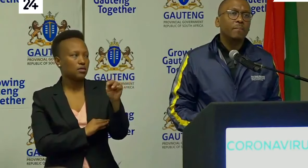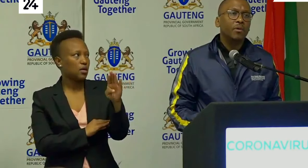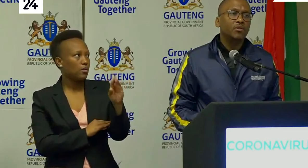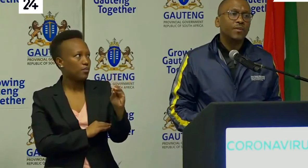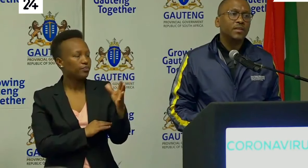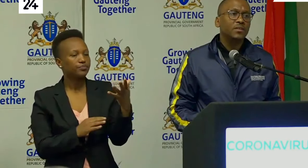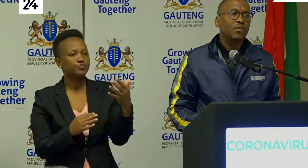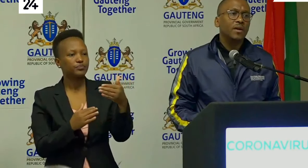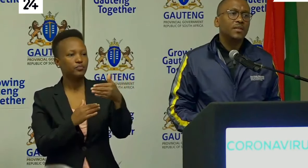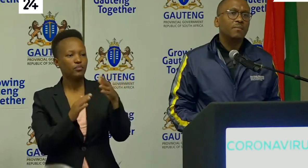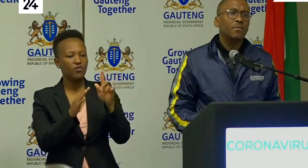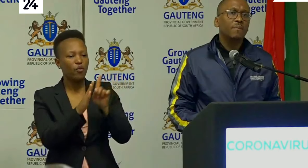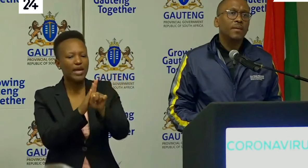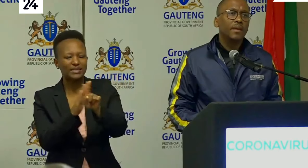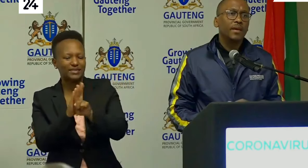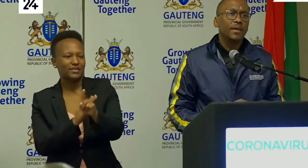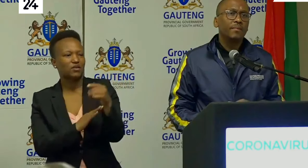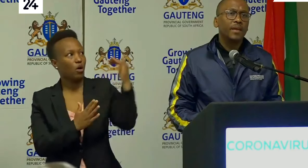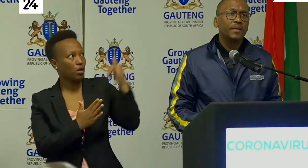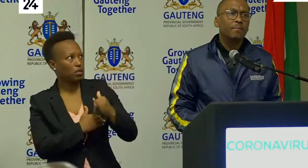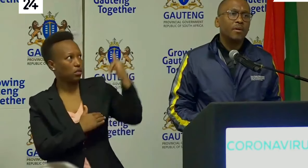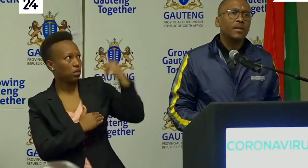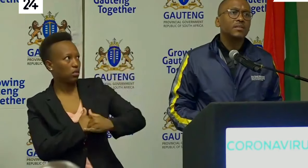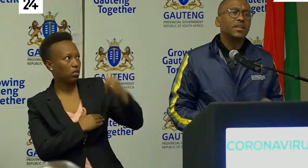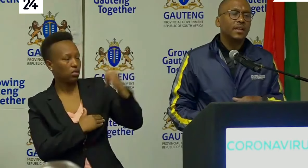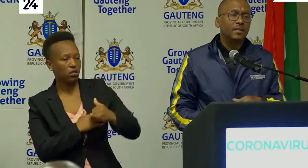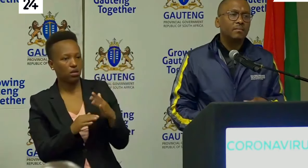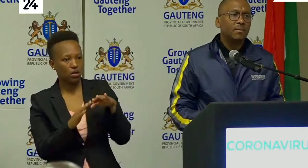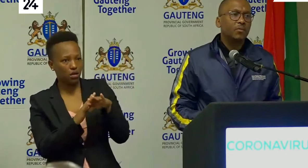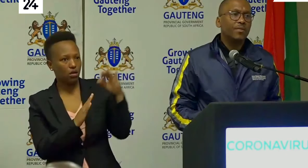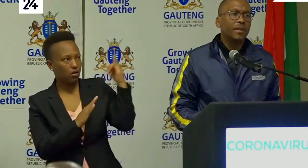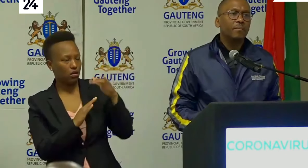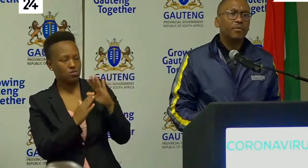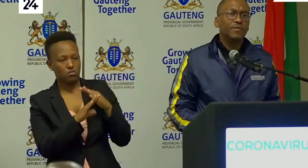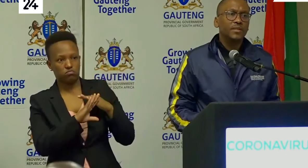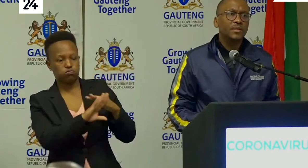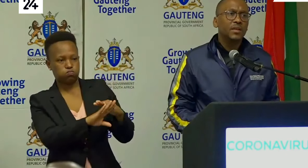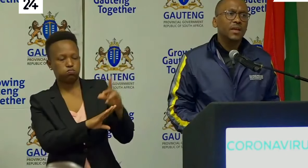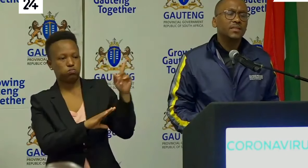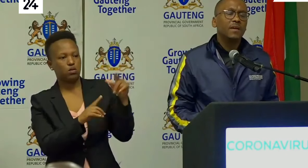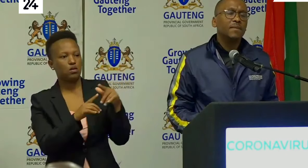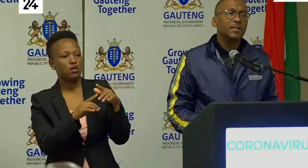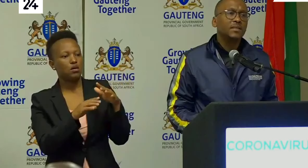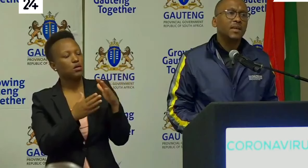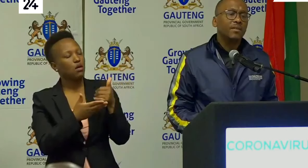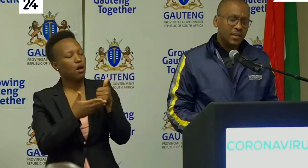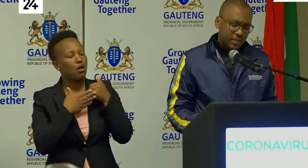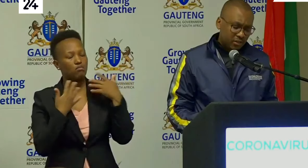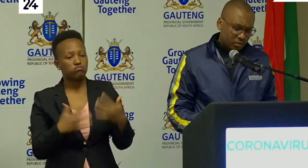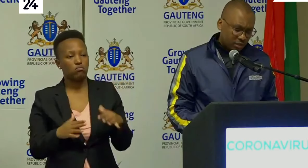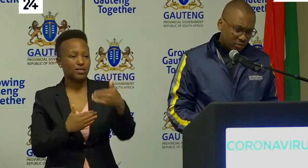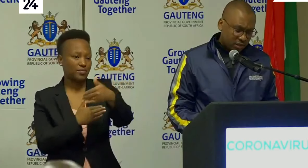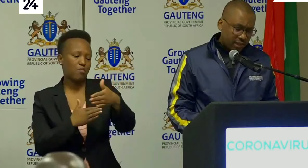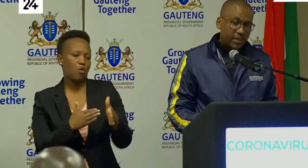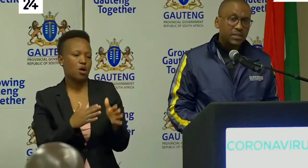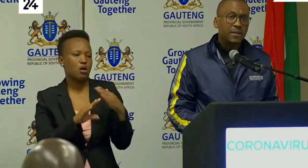port of entry in O'artambo and the borders within the province has helped us in a great deal